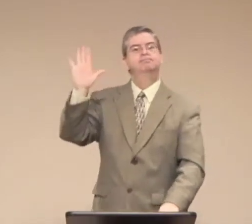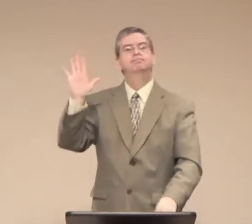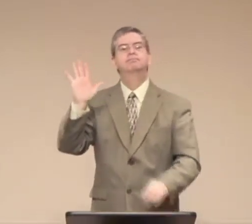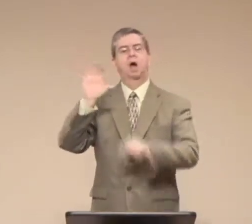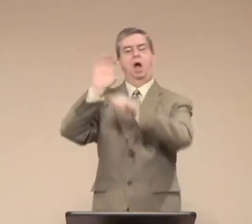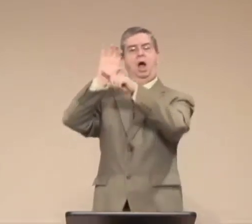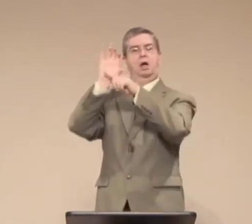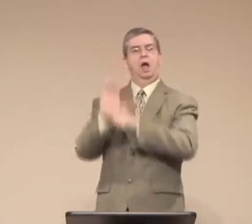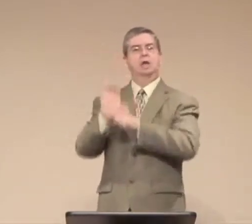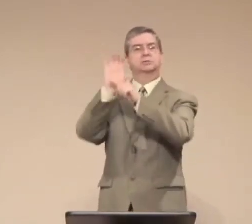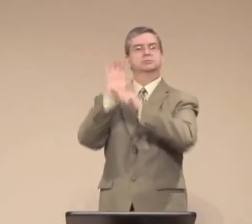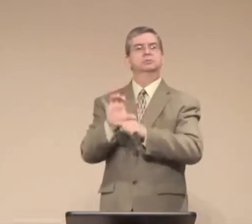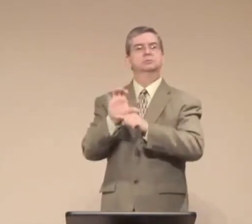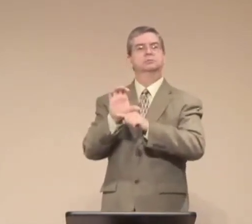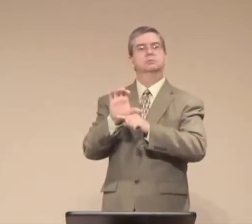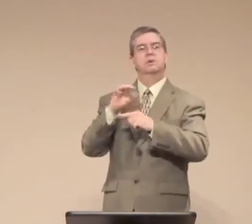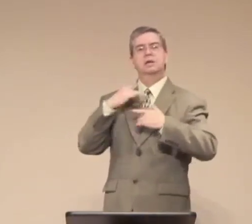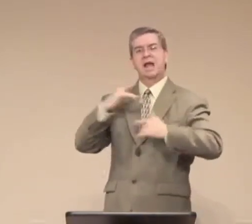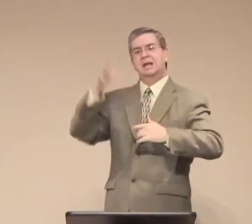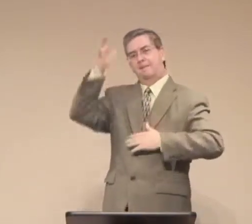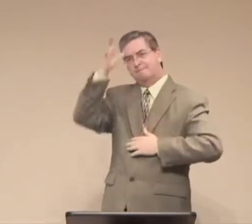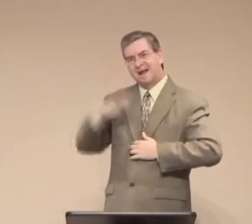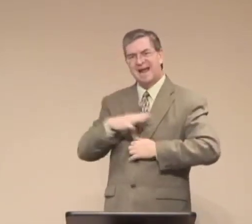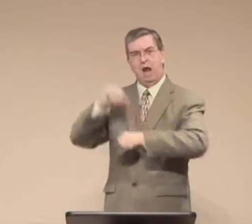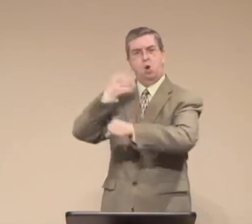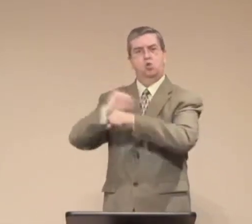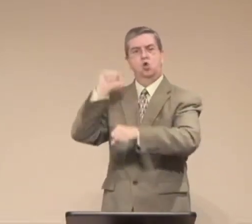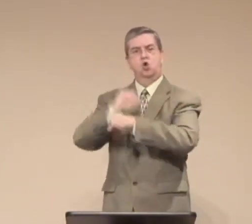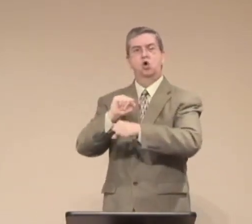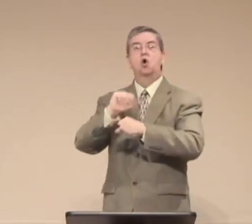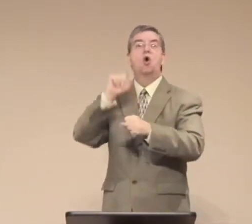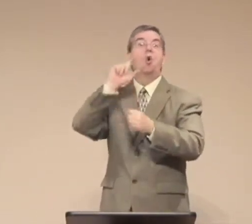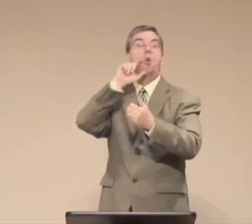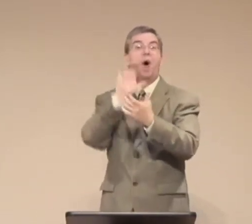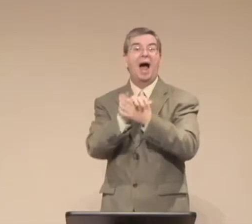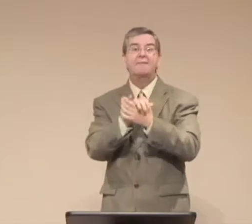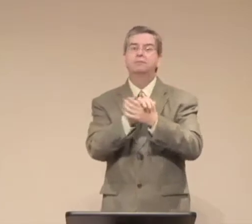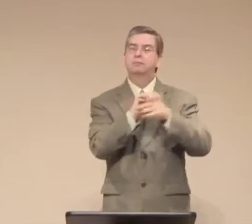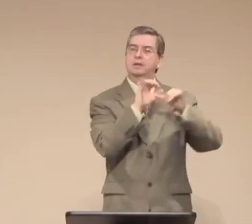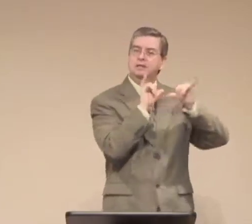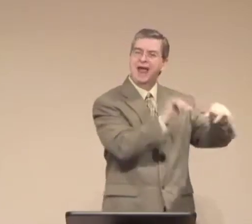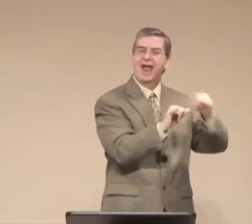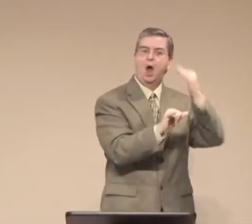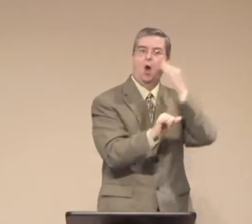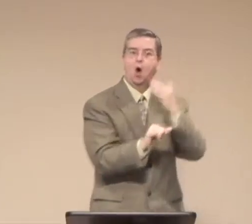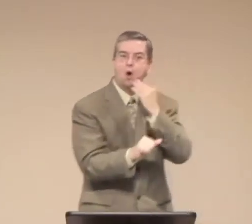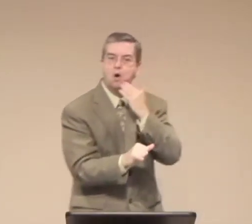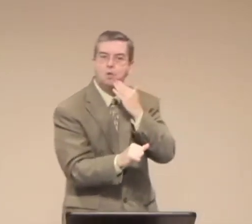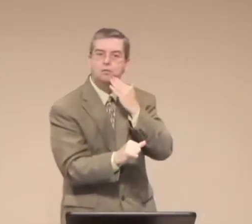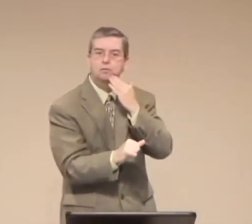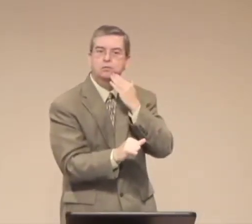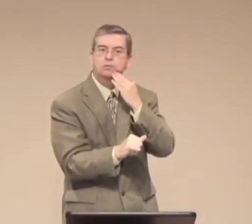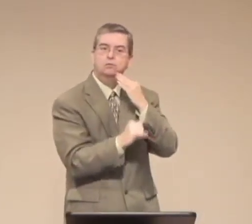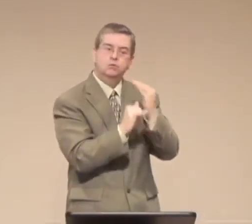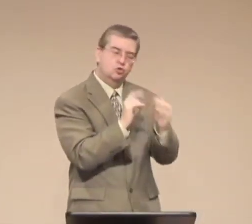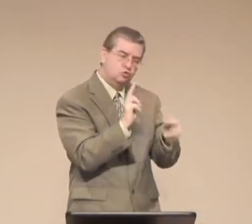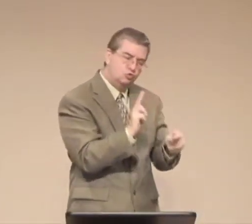Back 2,000 years ago, it was the culture at the time that the man worked and the woman stayed in the